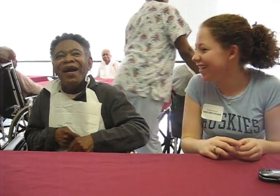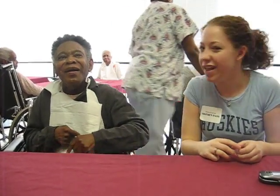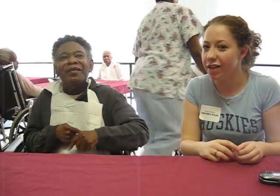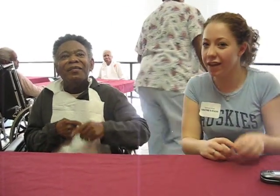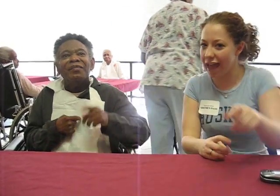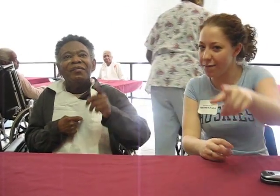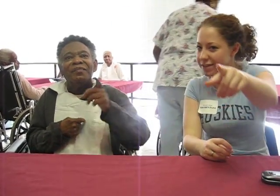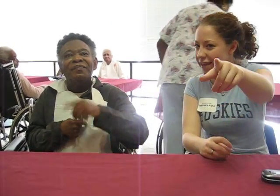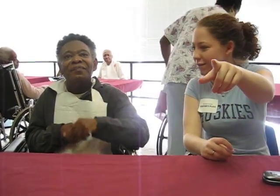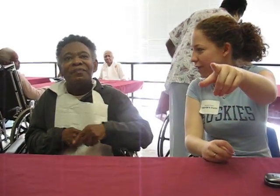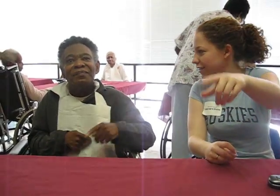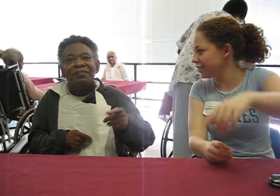Look, Emma's taking pictures.